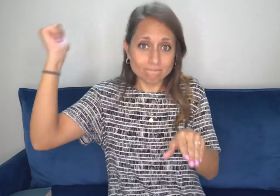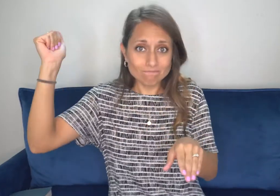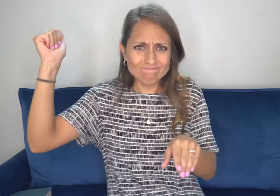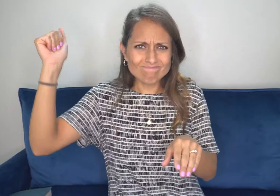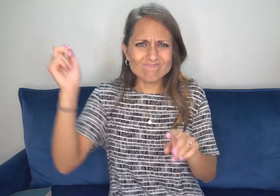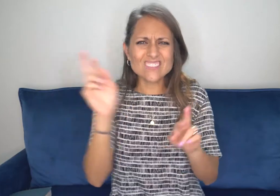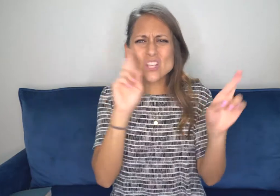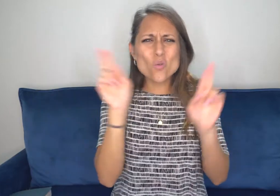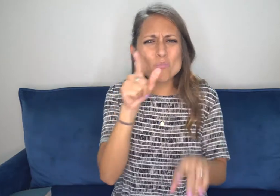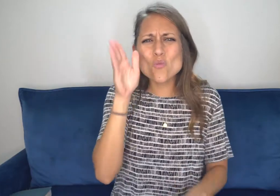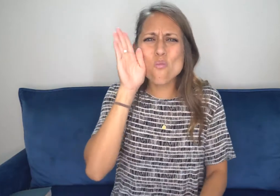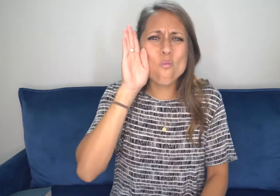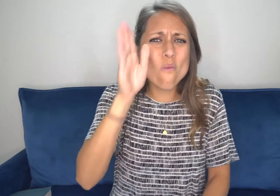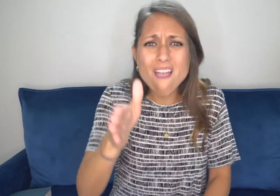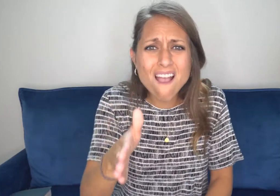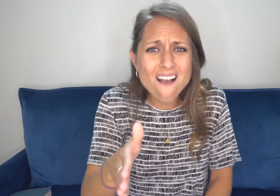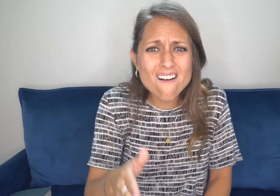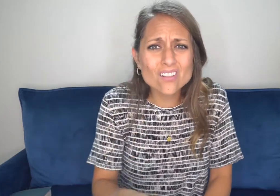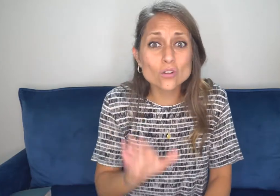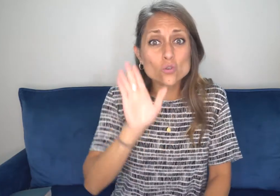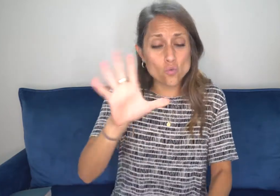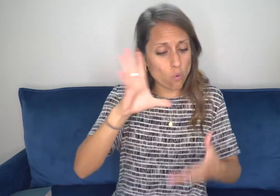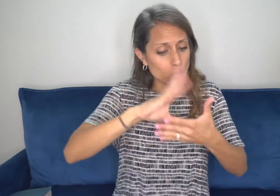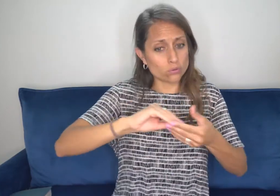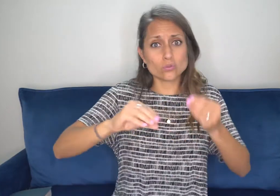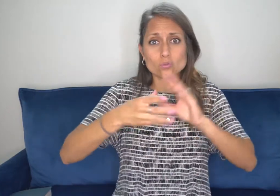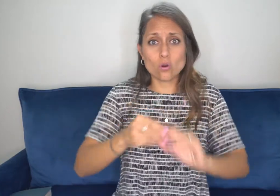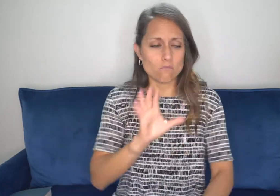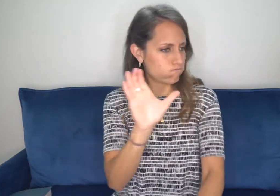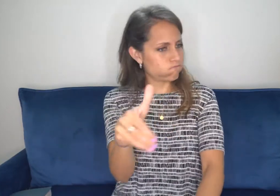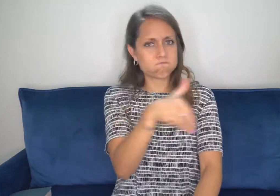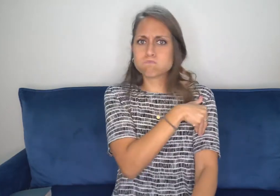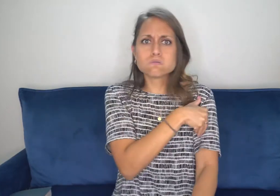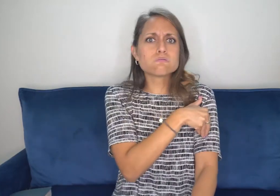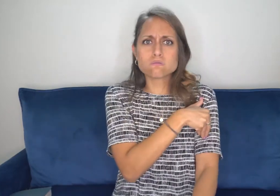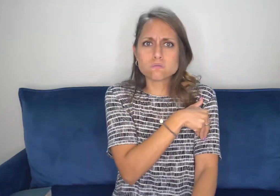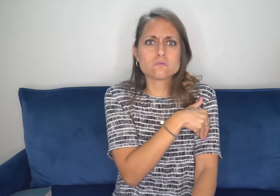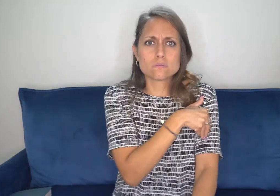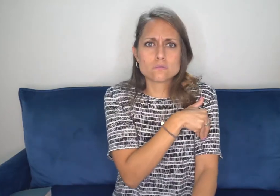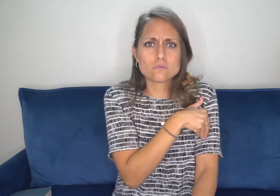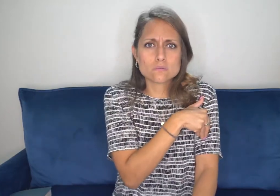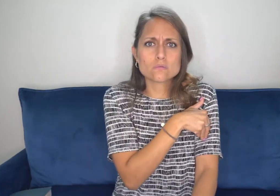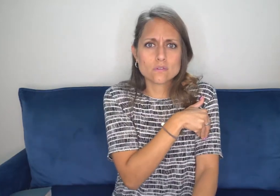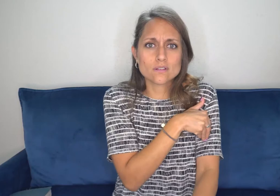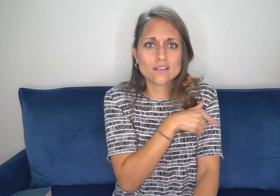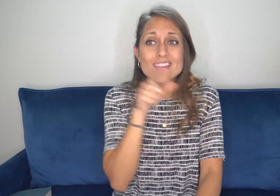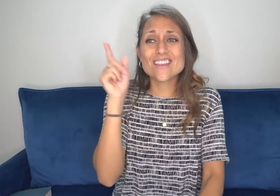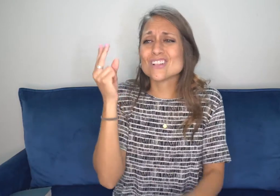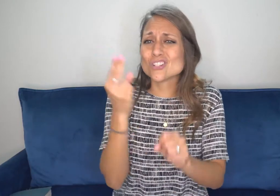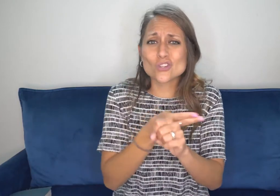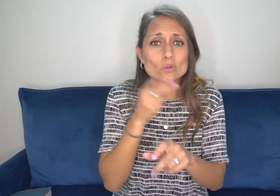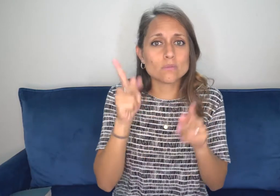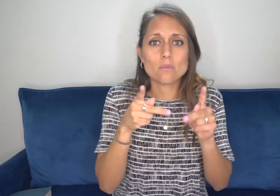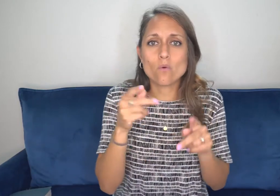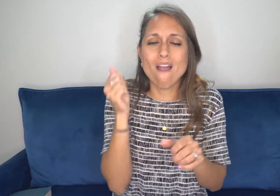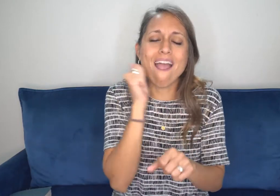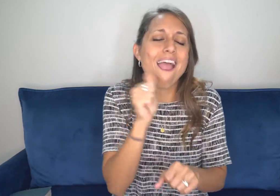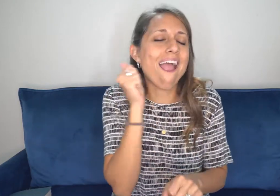that God does not, or that rather, he doesn't call the equipped. He equips his called.